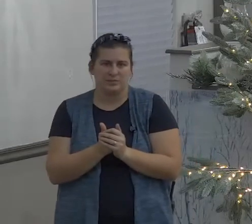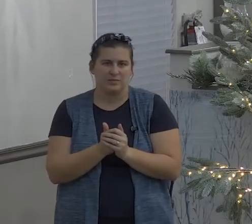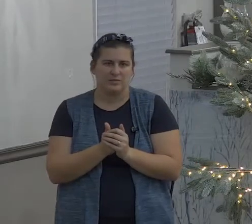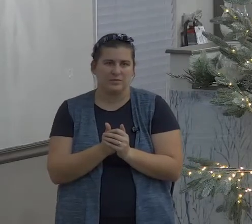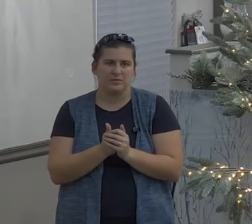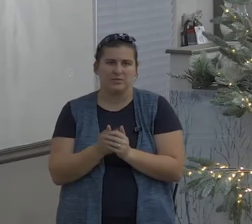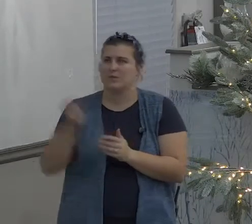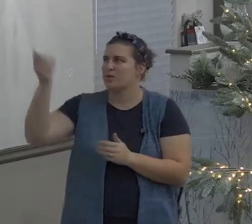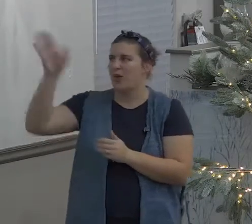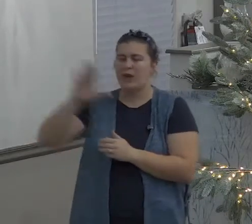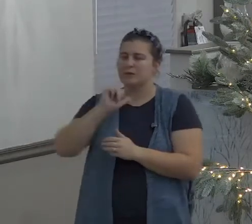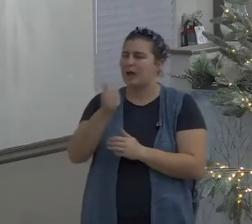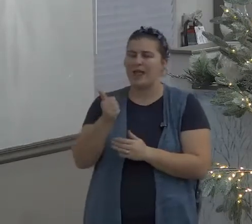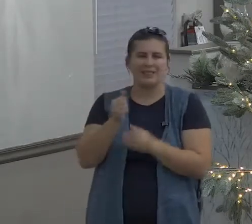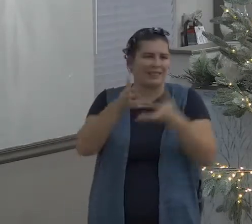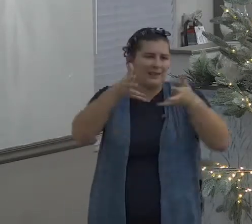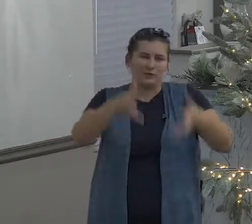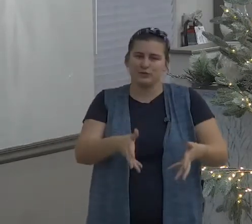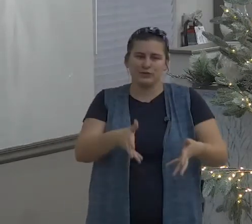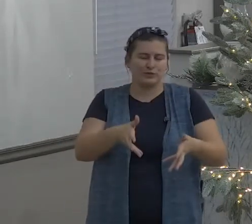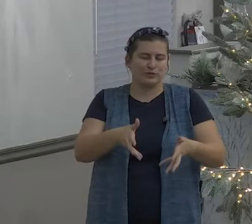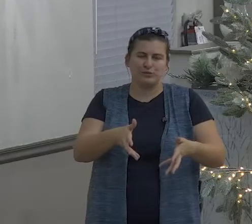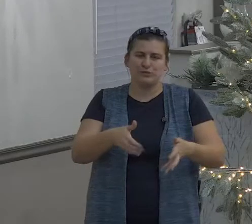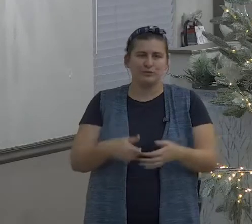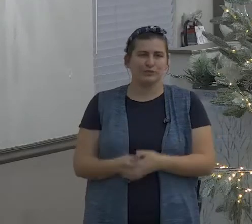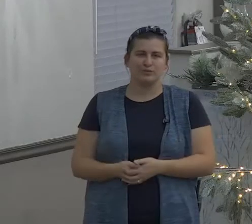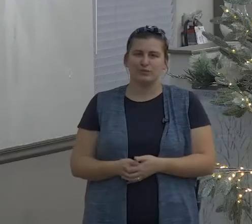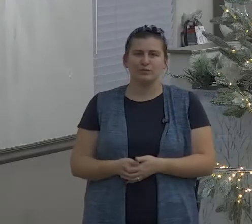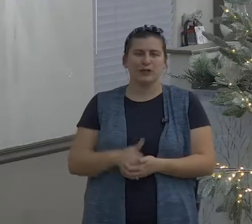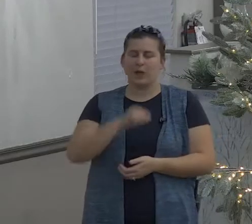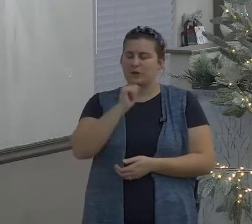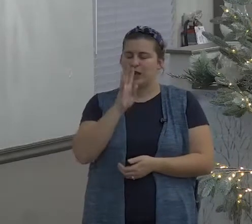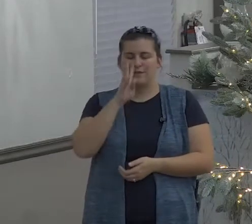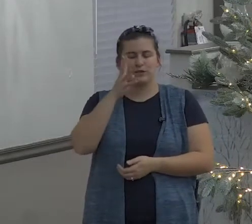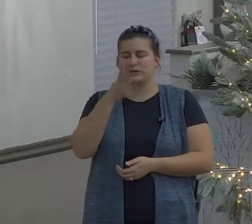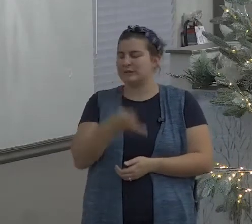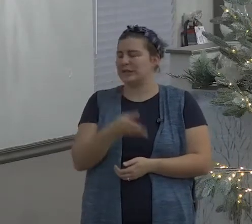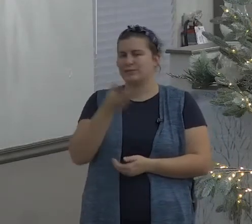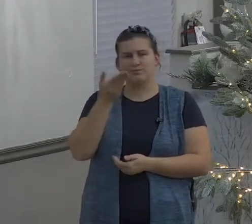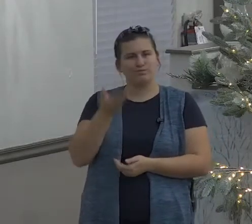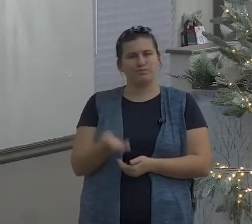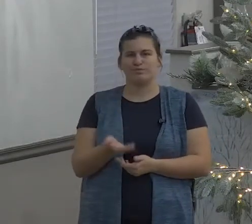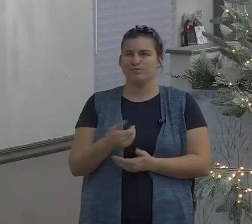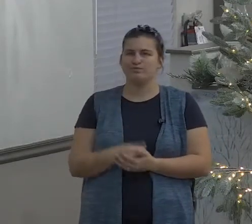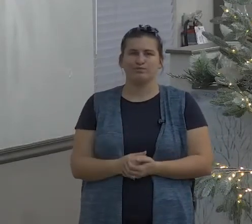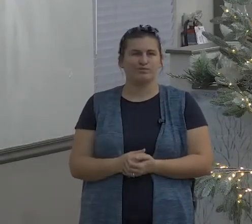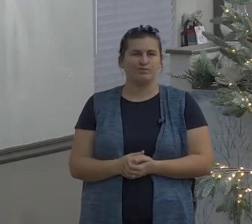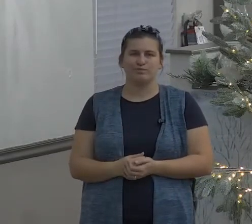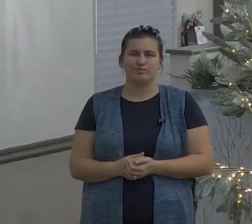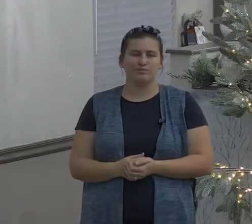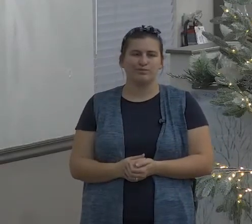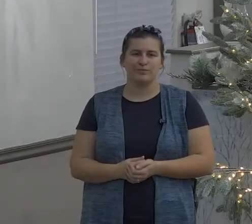God has promised that Christian God is right there with you